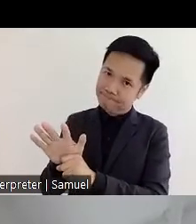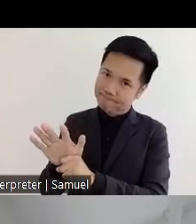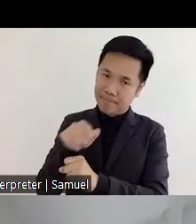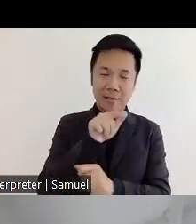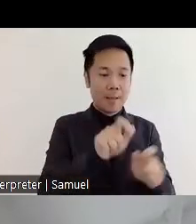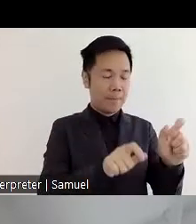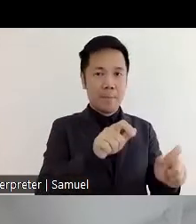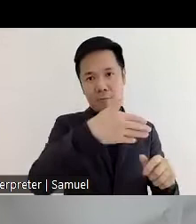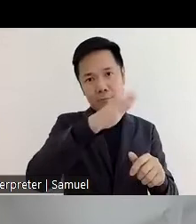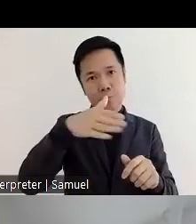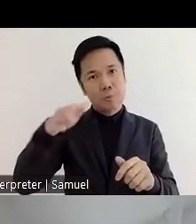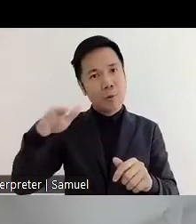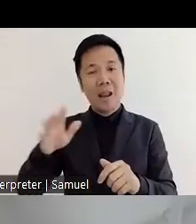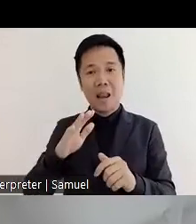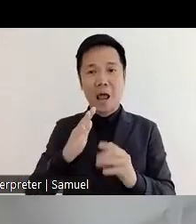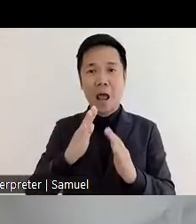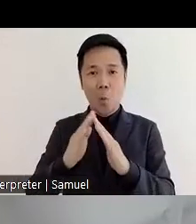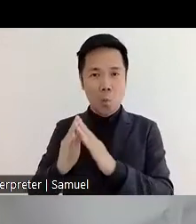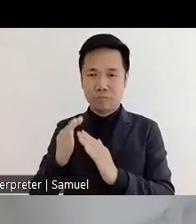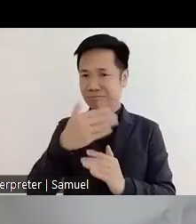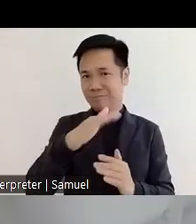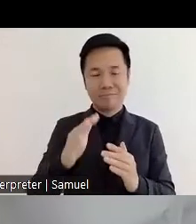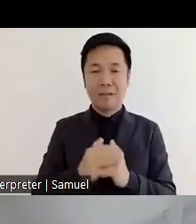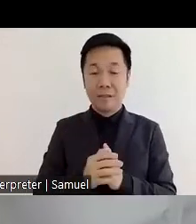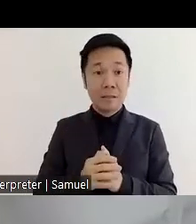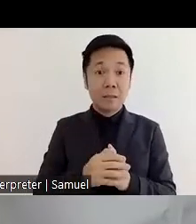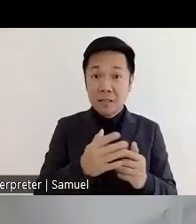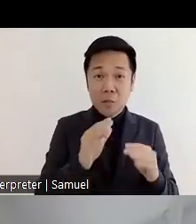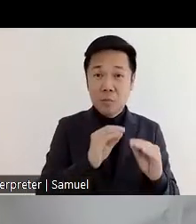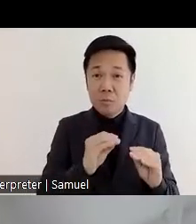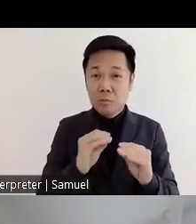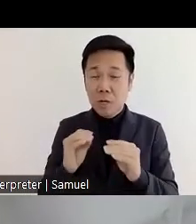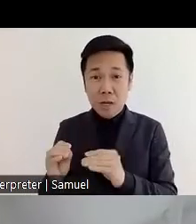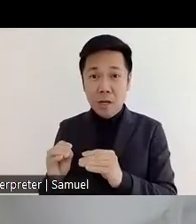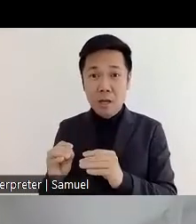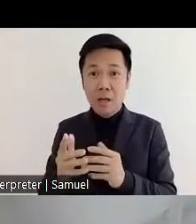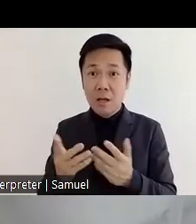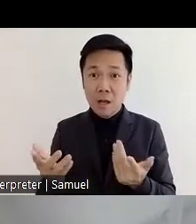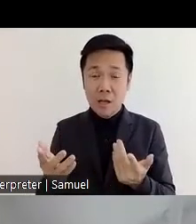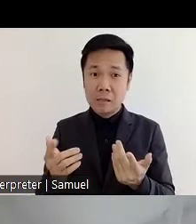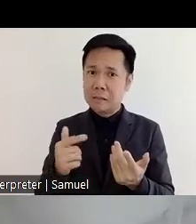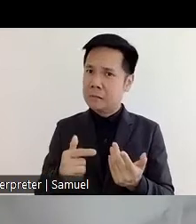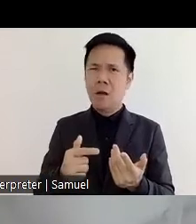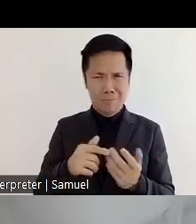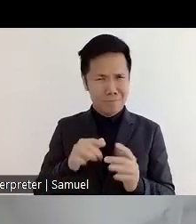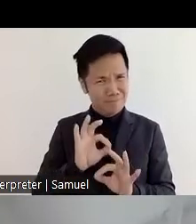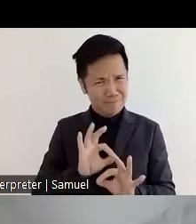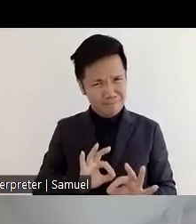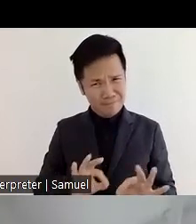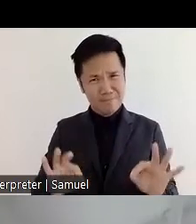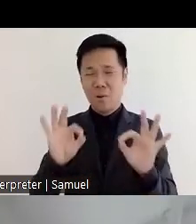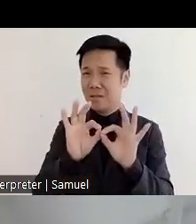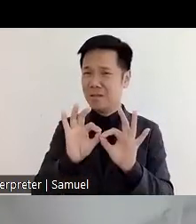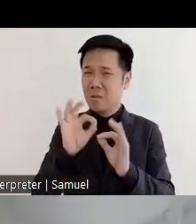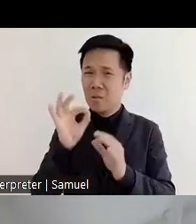to their homes they all told us that these trainings these jobs were extremely important because they